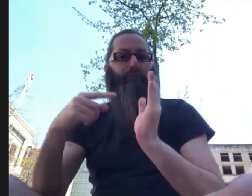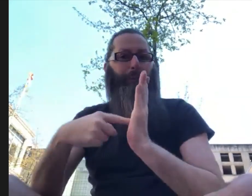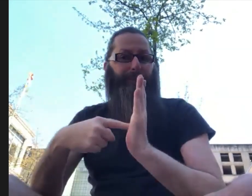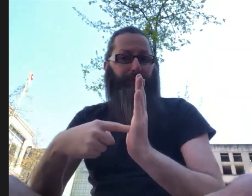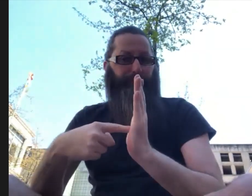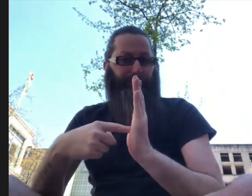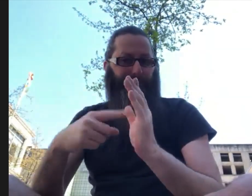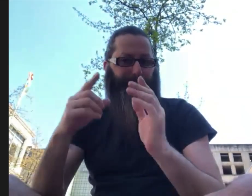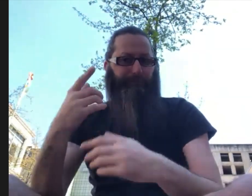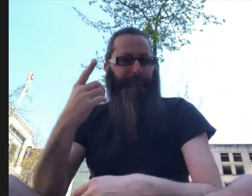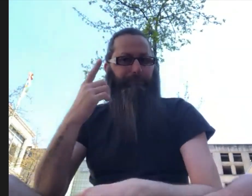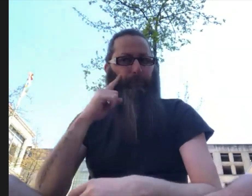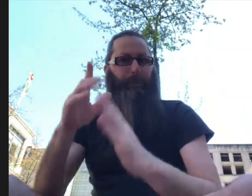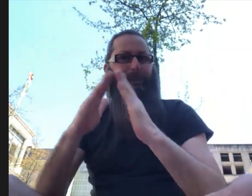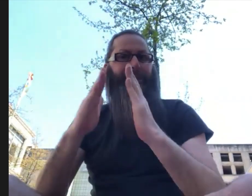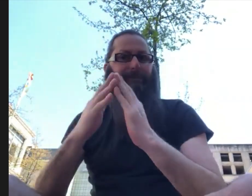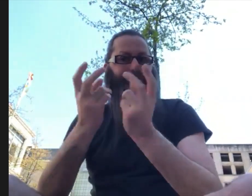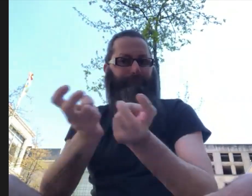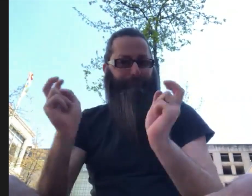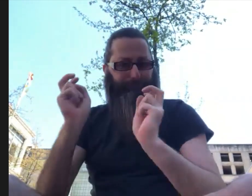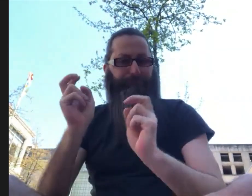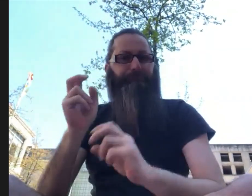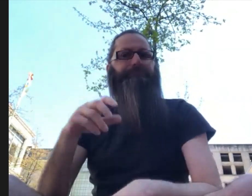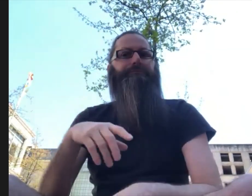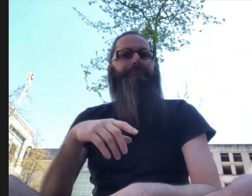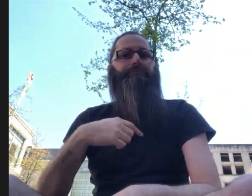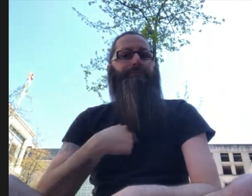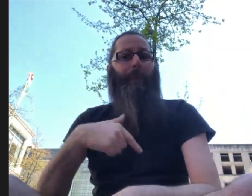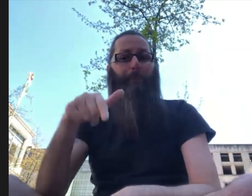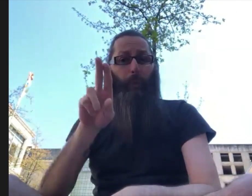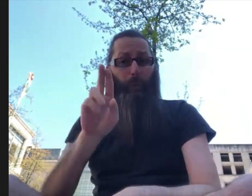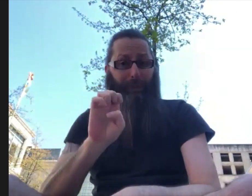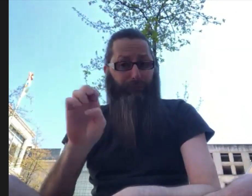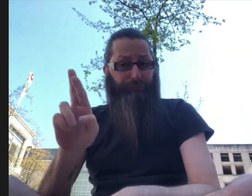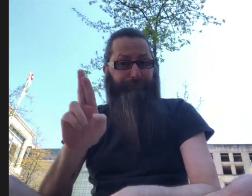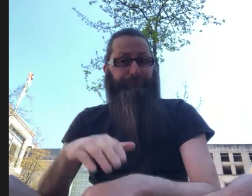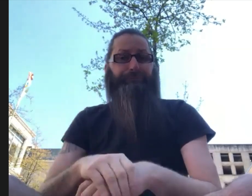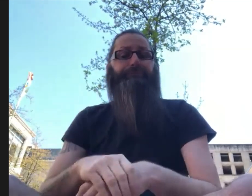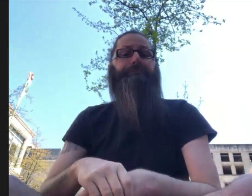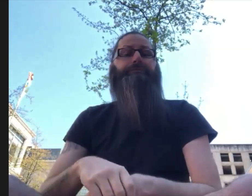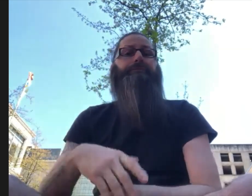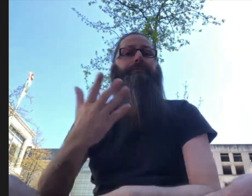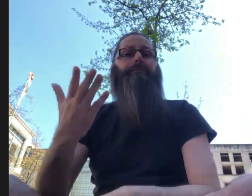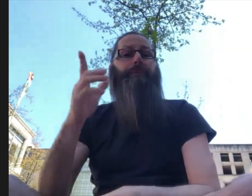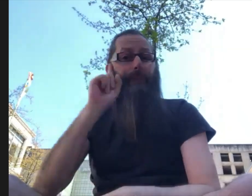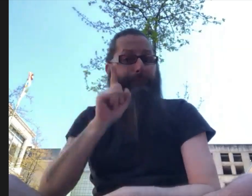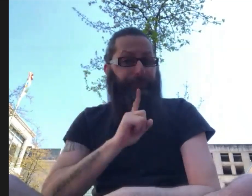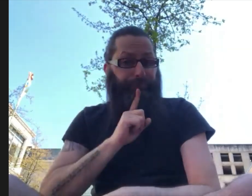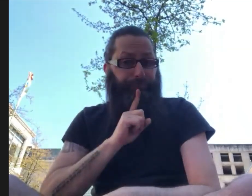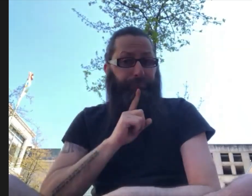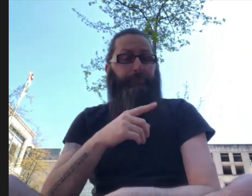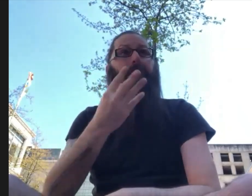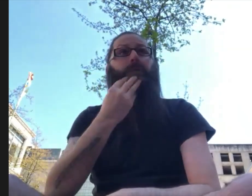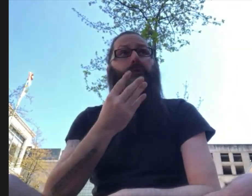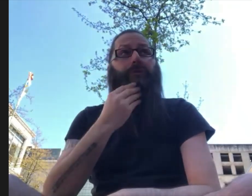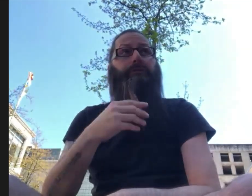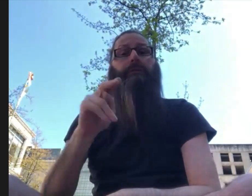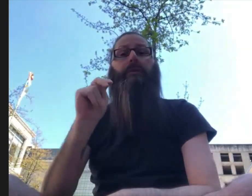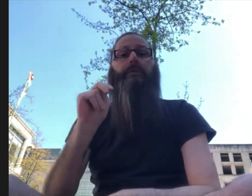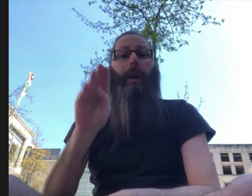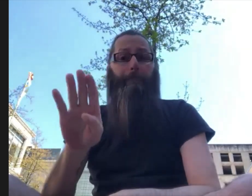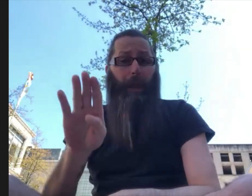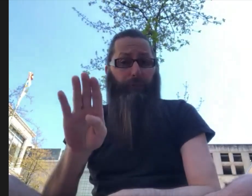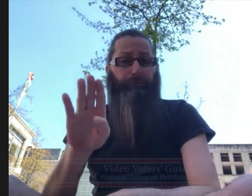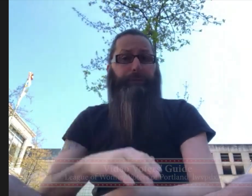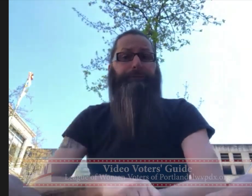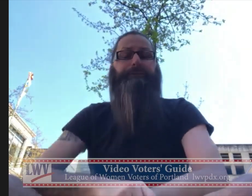change that we all want is that I bring more representation to city council than anyone else. As a queer person, as a